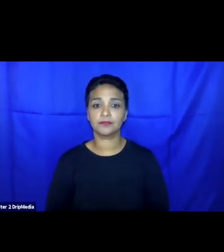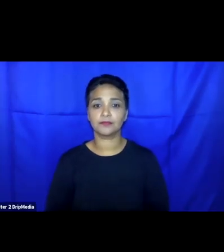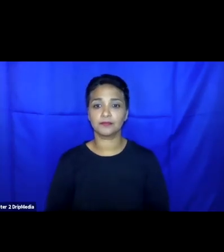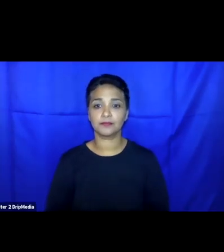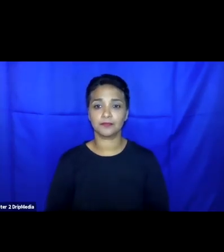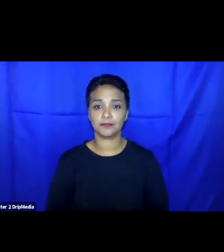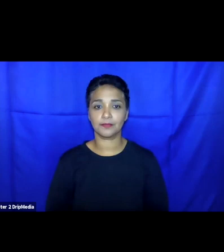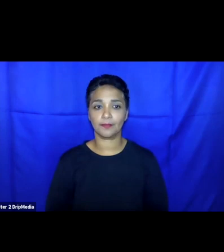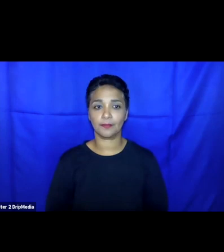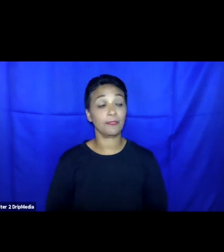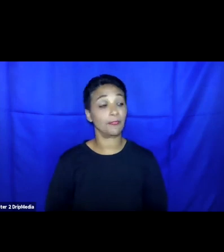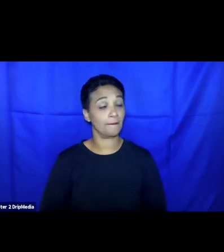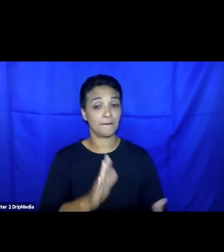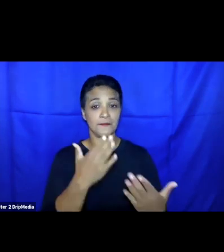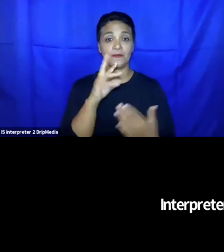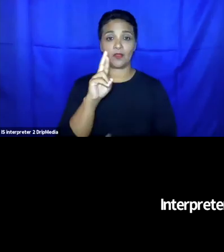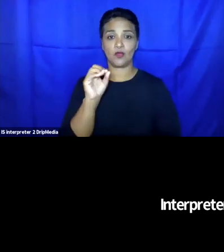Thanks a lot. Thanks a lot. Thanks for this, uh,